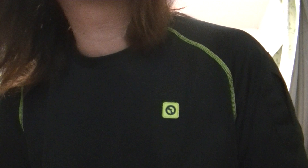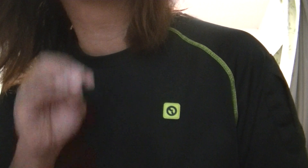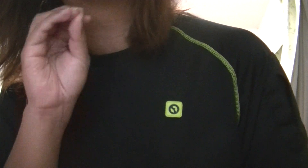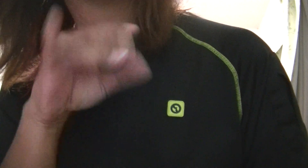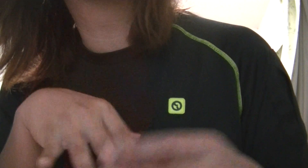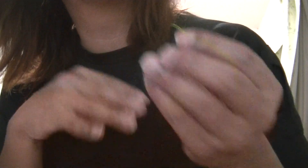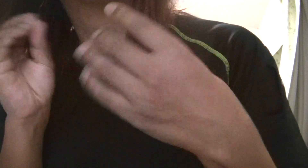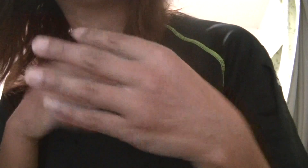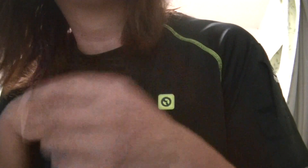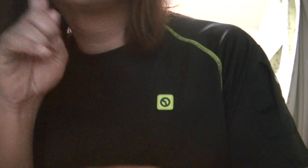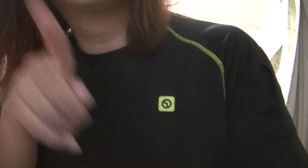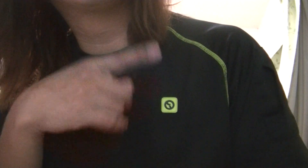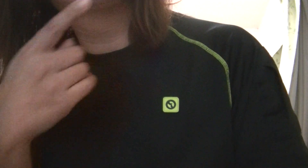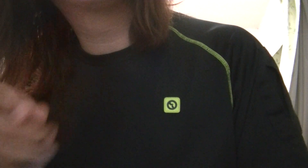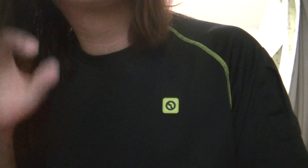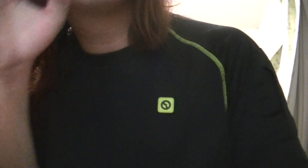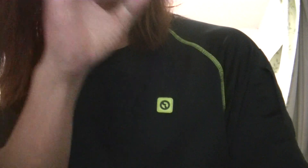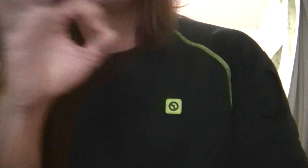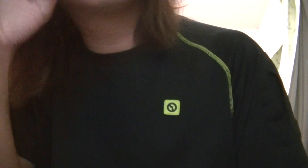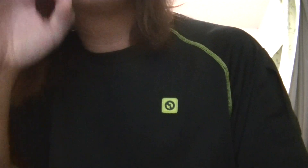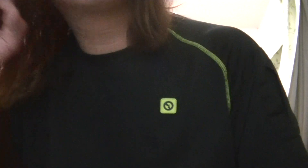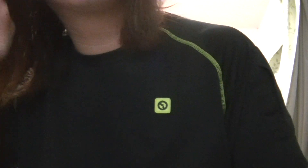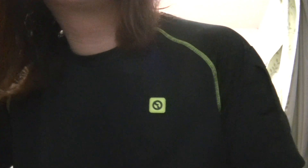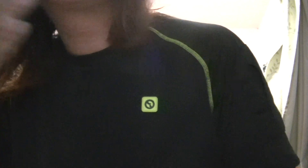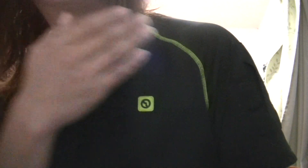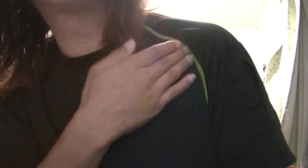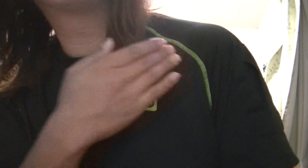shows, the search and we will call.